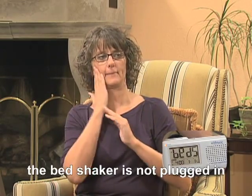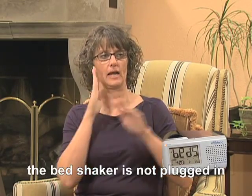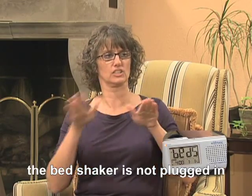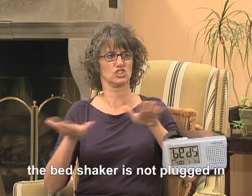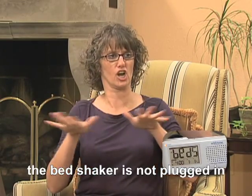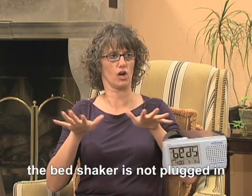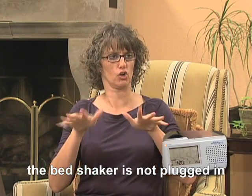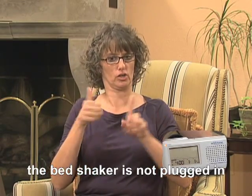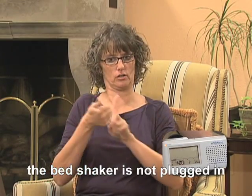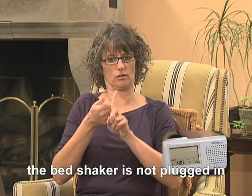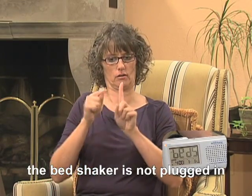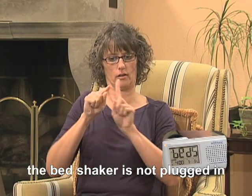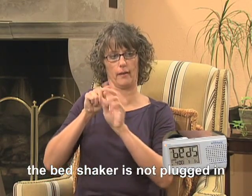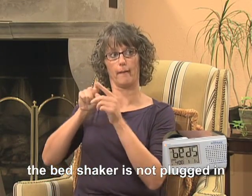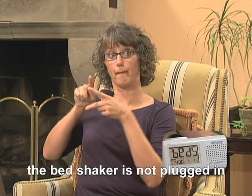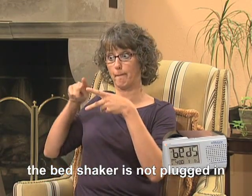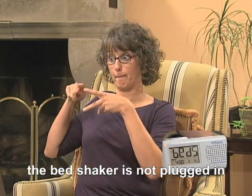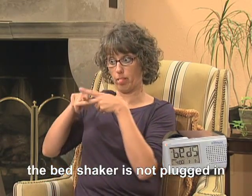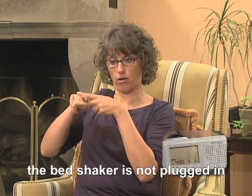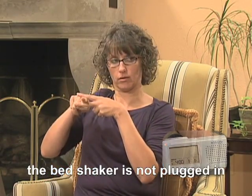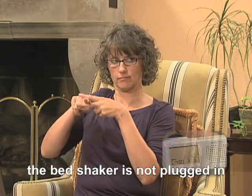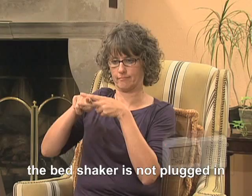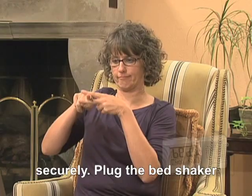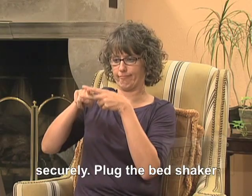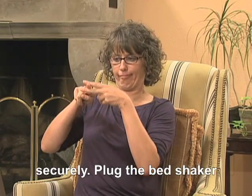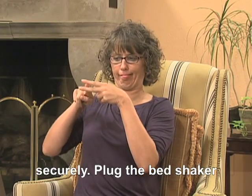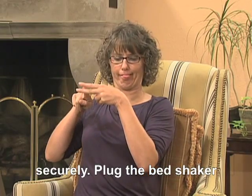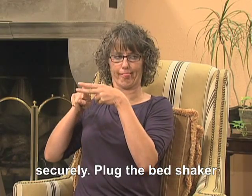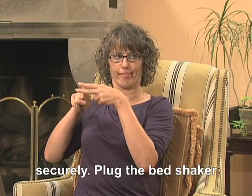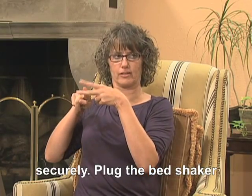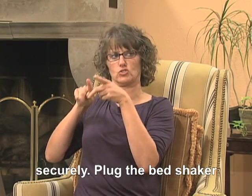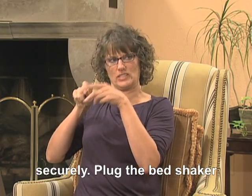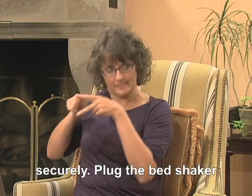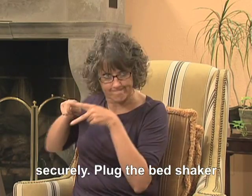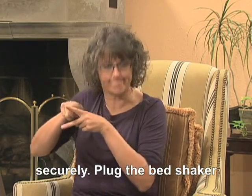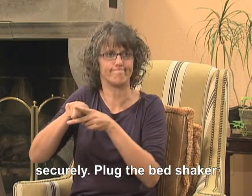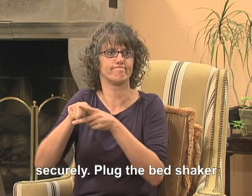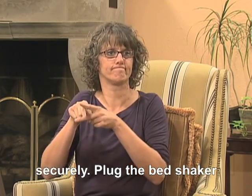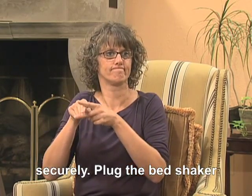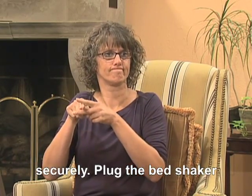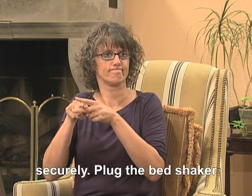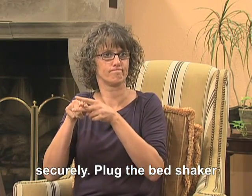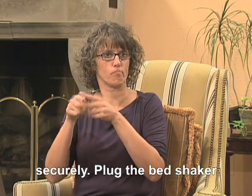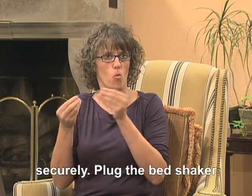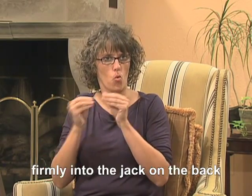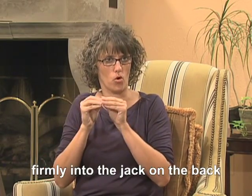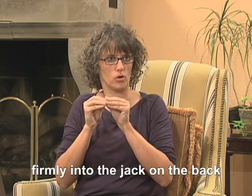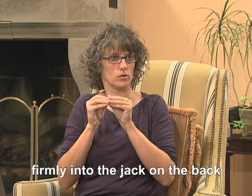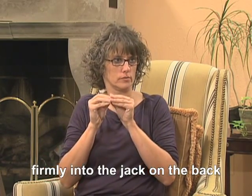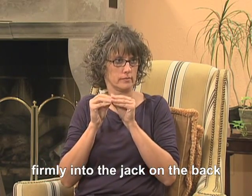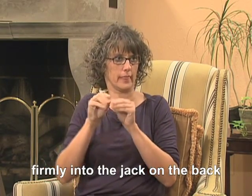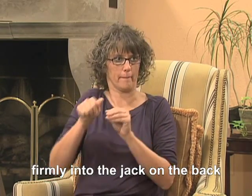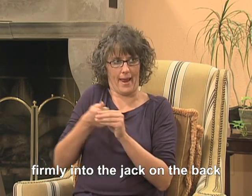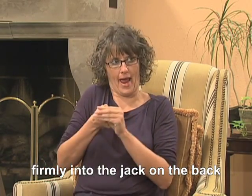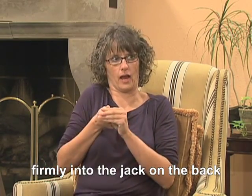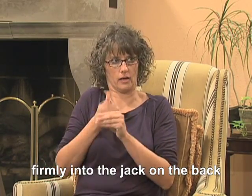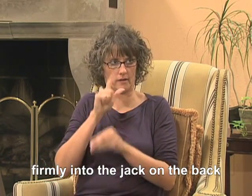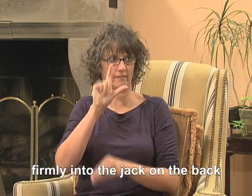the bed shaker is not plugged in securely. Plug the bed shaker firmly into the jack